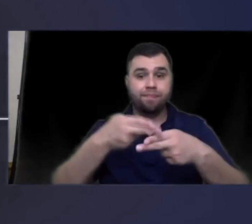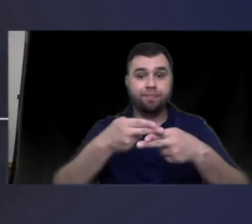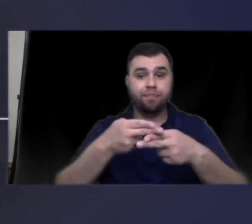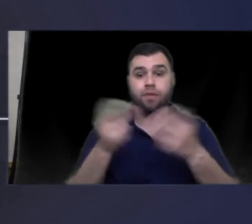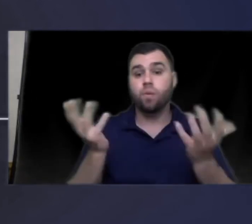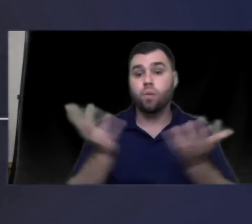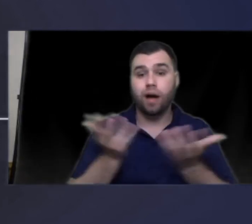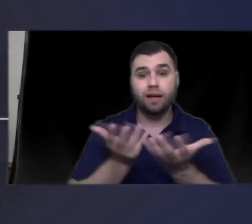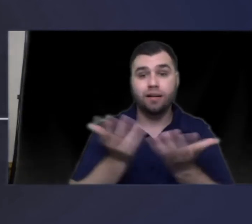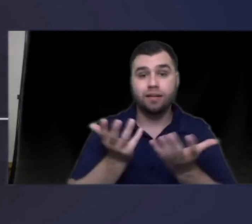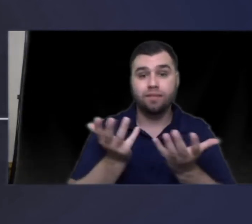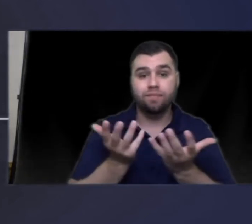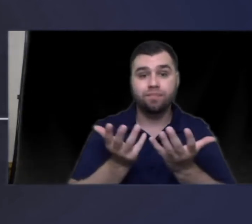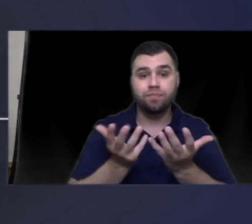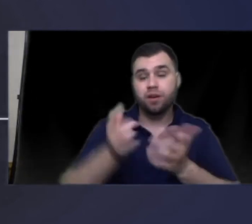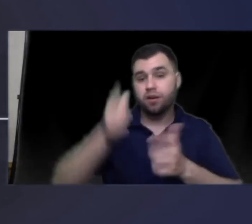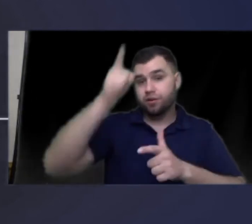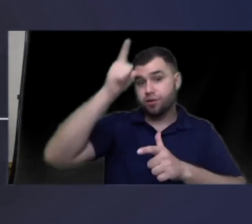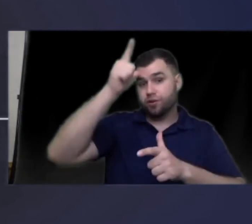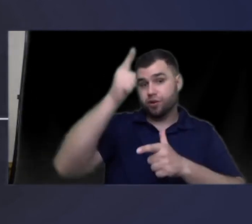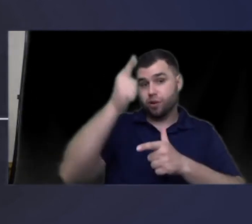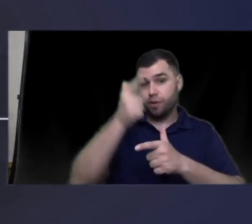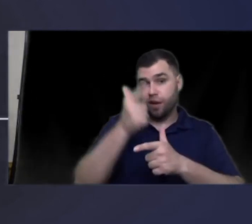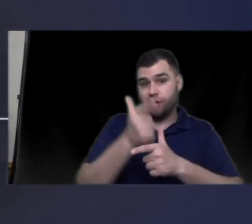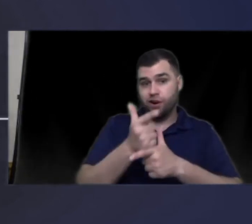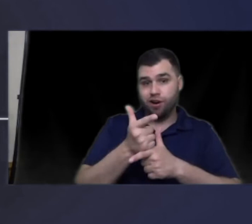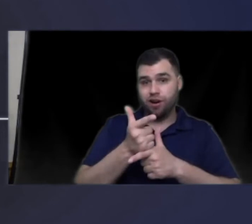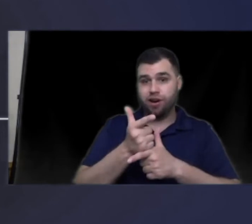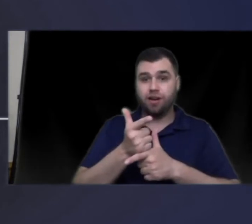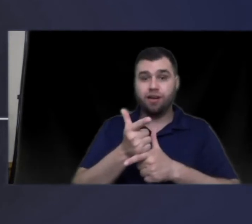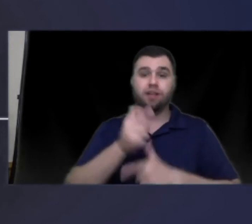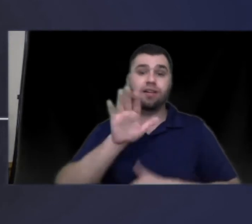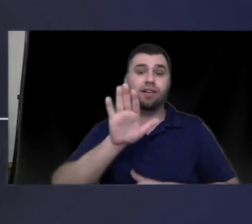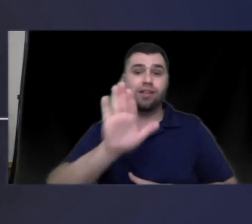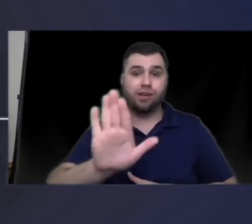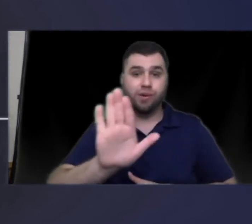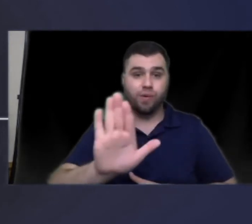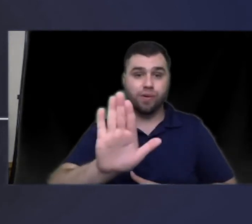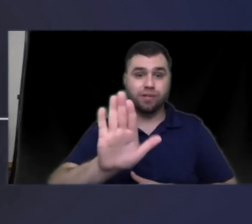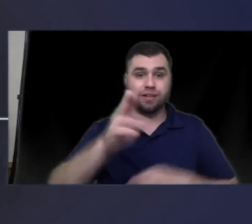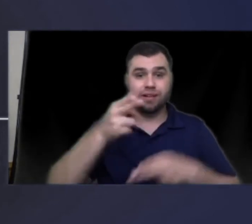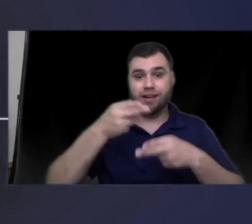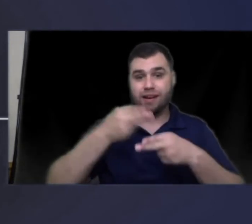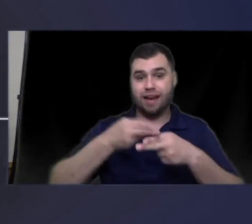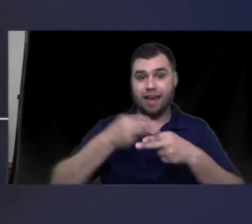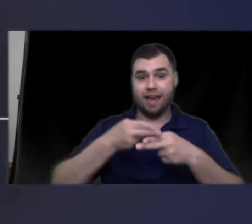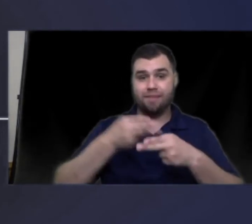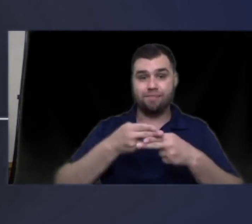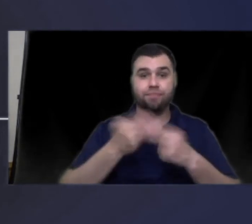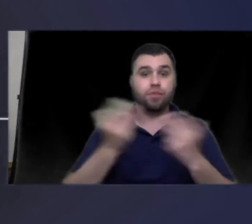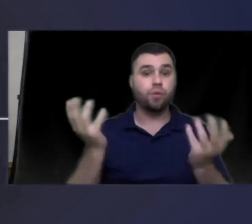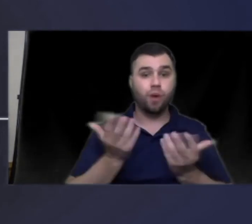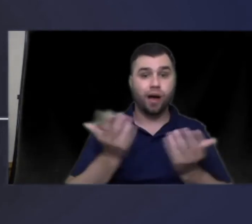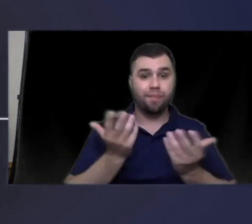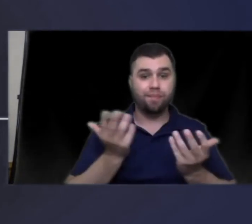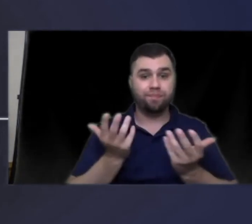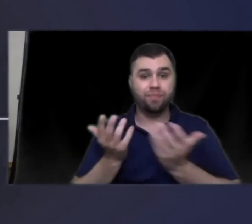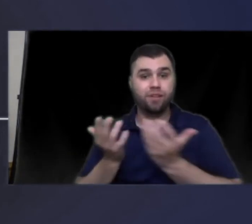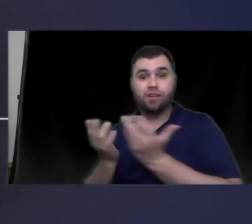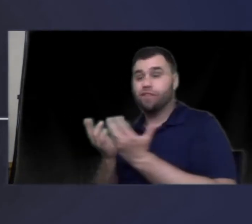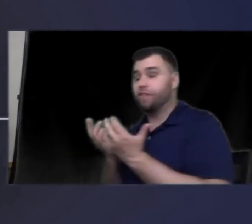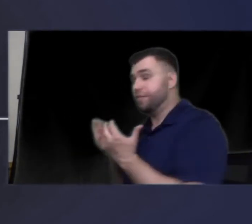name what so brother your name what